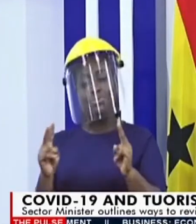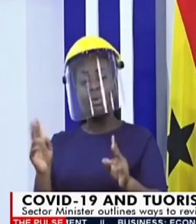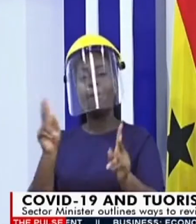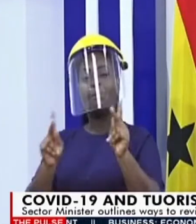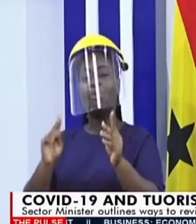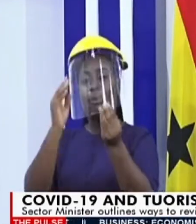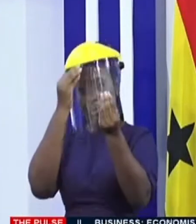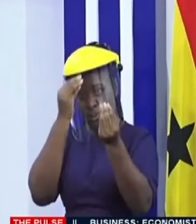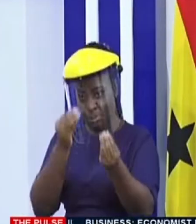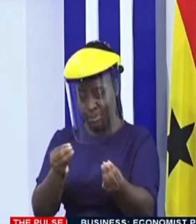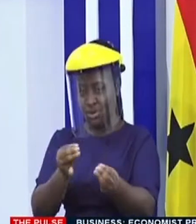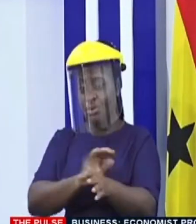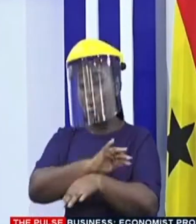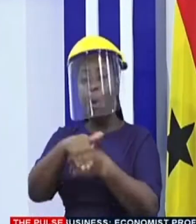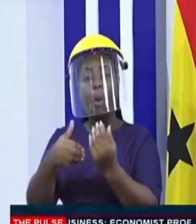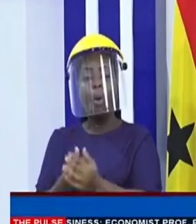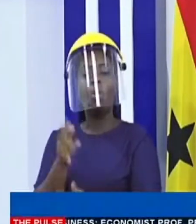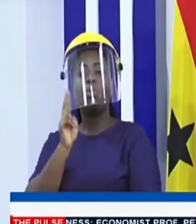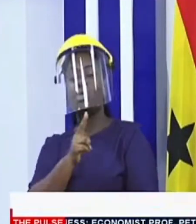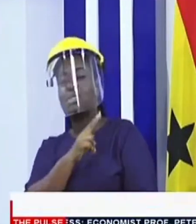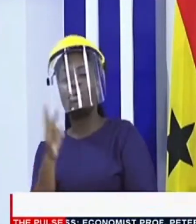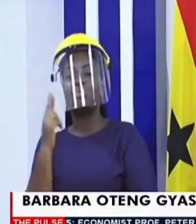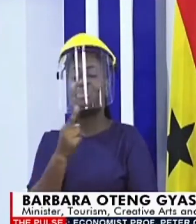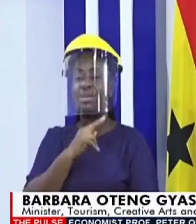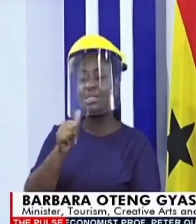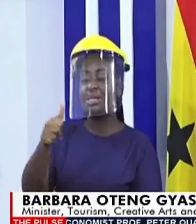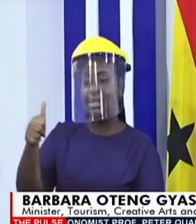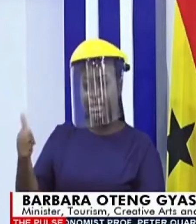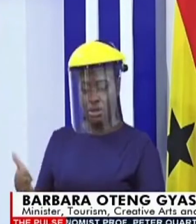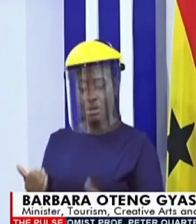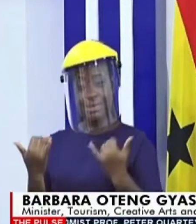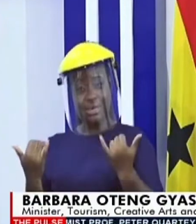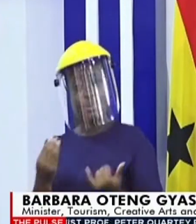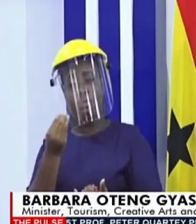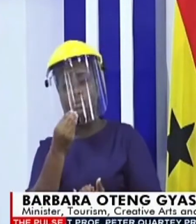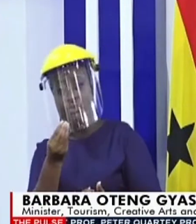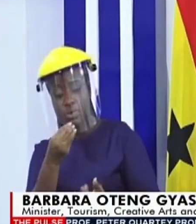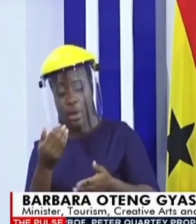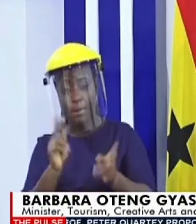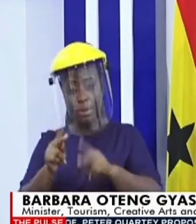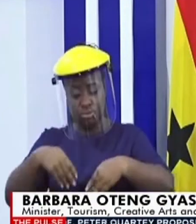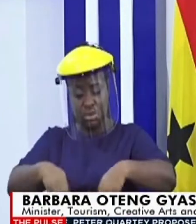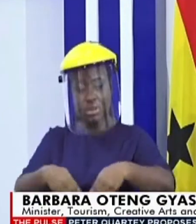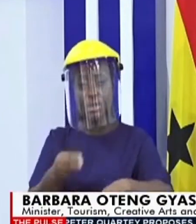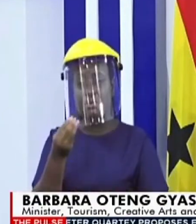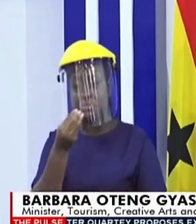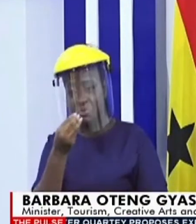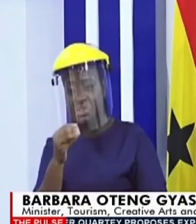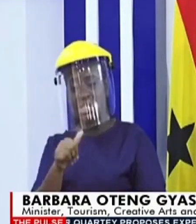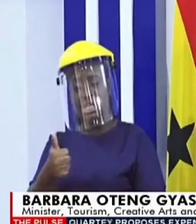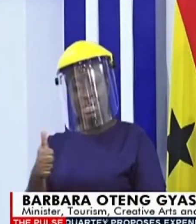by all operators. In respect of the food and beverage industry,